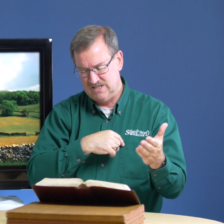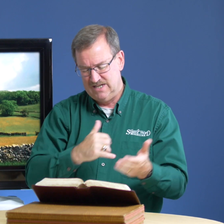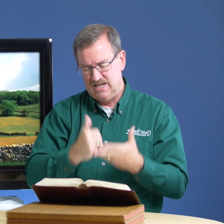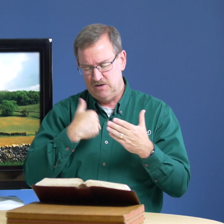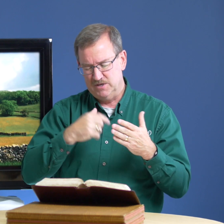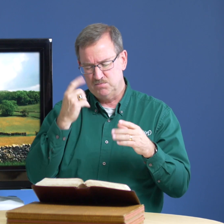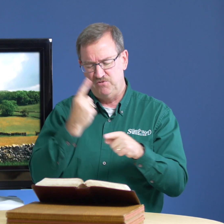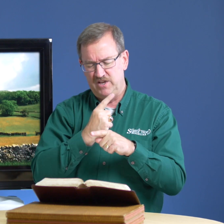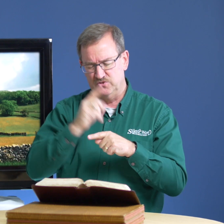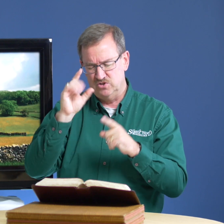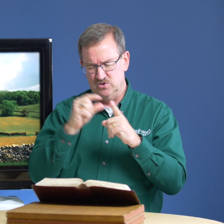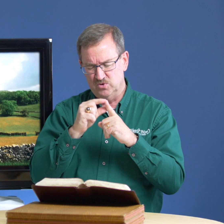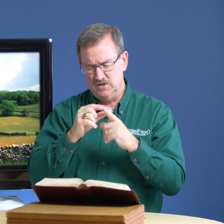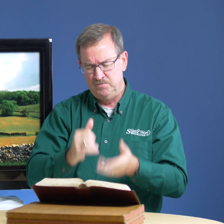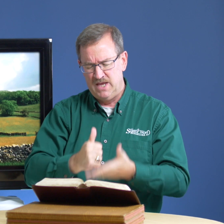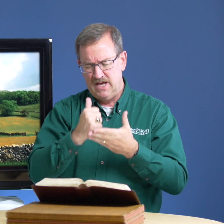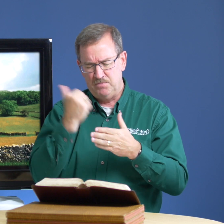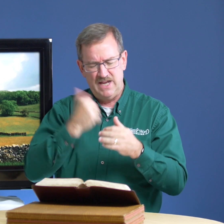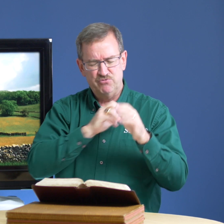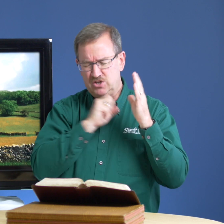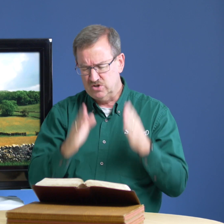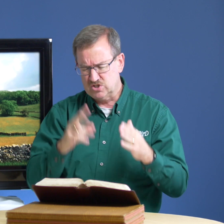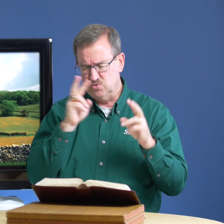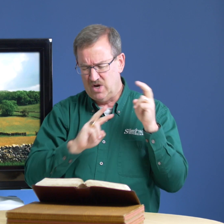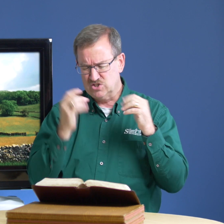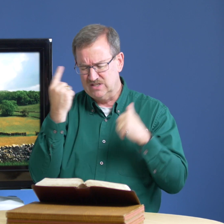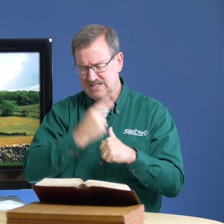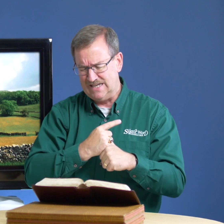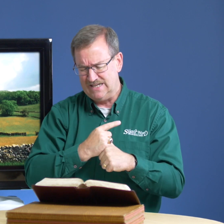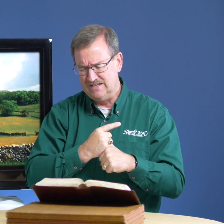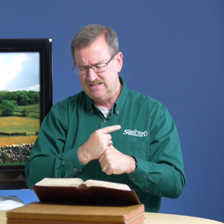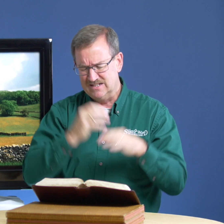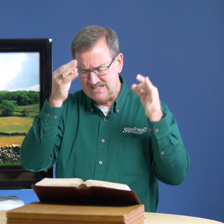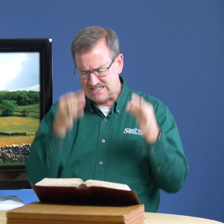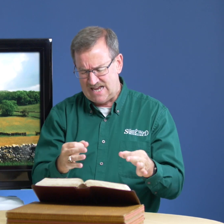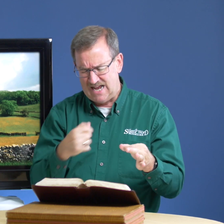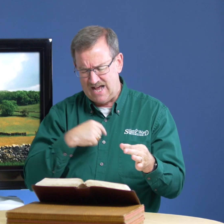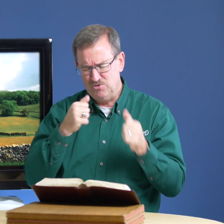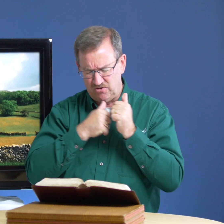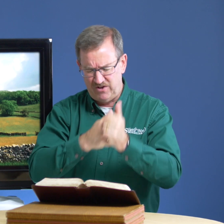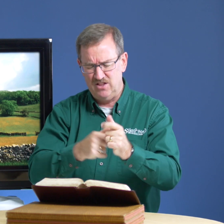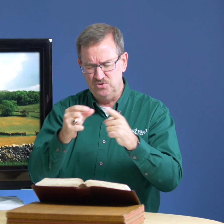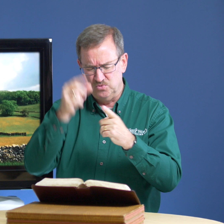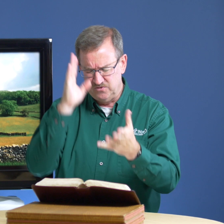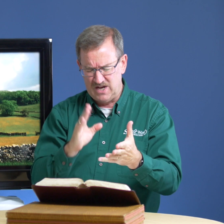help us be faithful to your word help every christian watching today to decide i'm going to follow the word of god